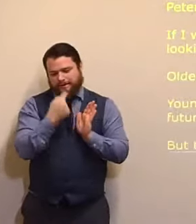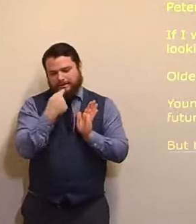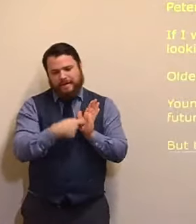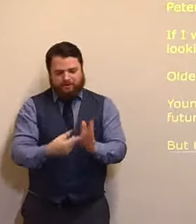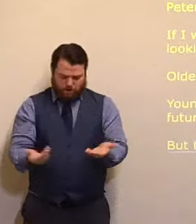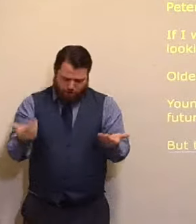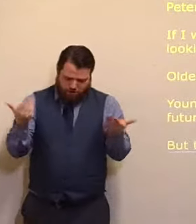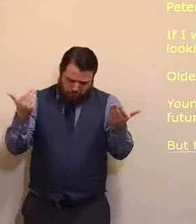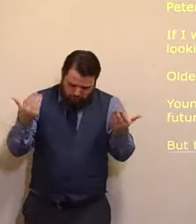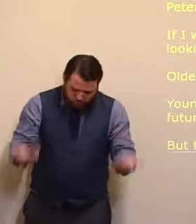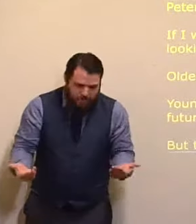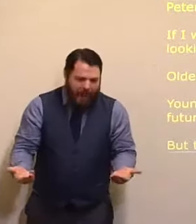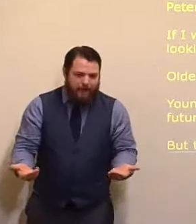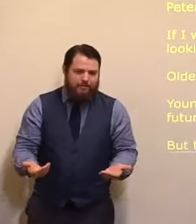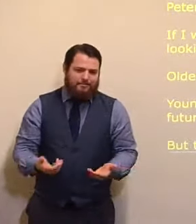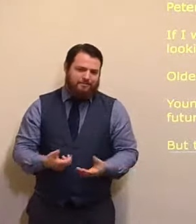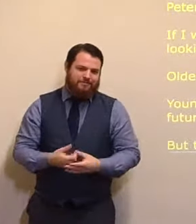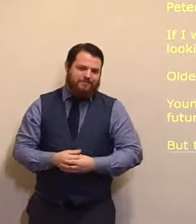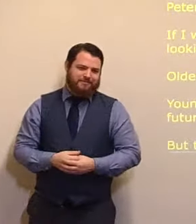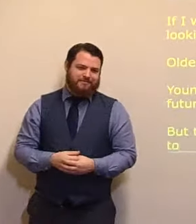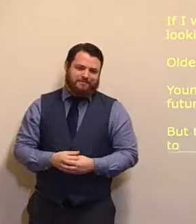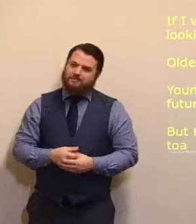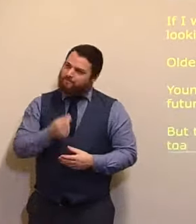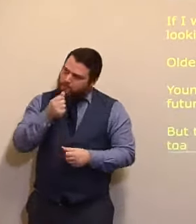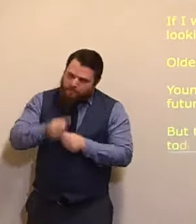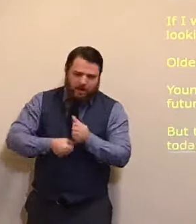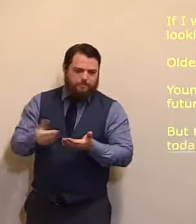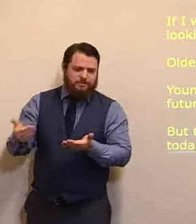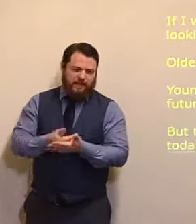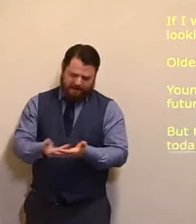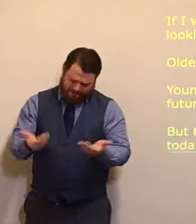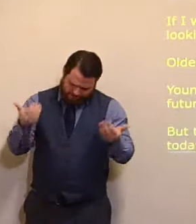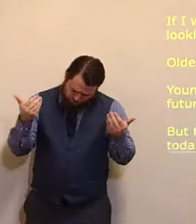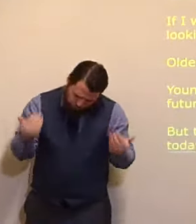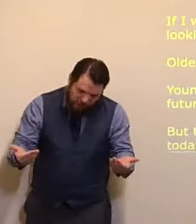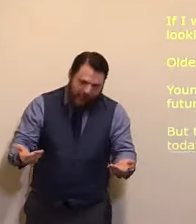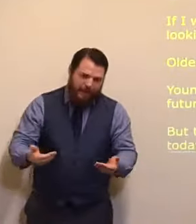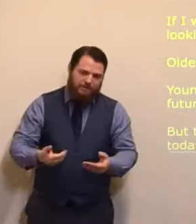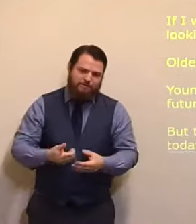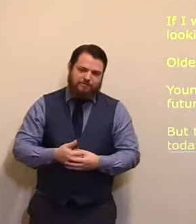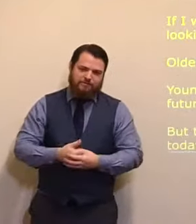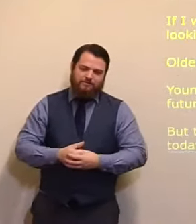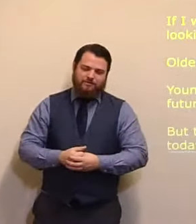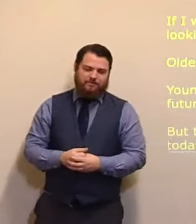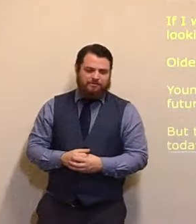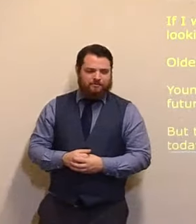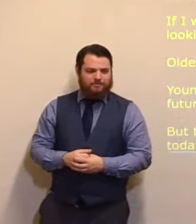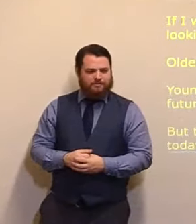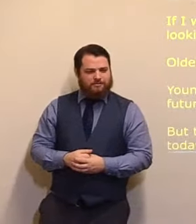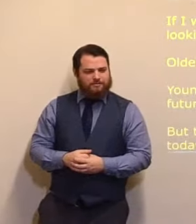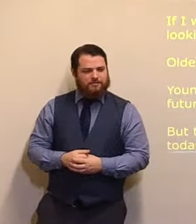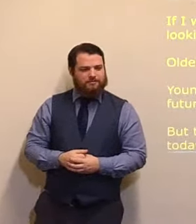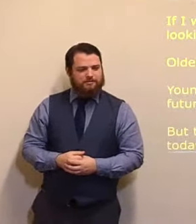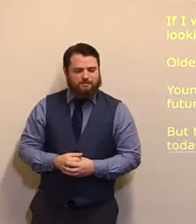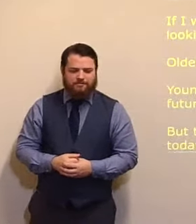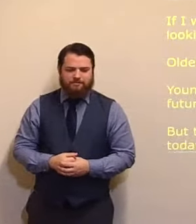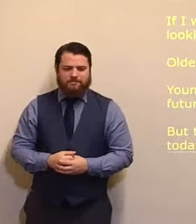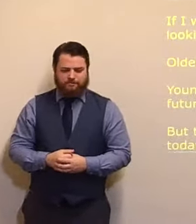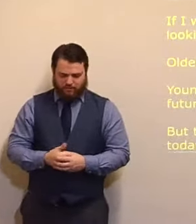Today is the day of salvation. But please allow me, one last one. They are all, as I said in the text, one last